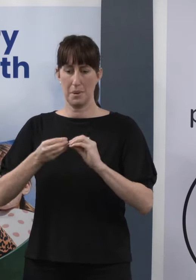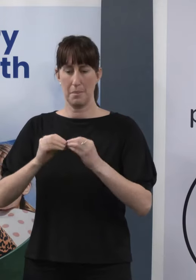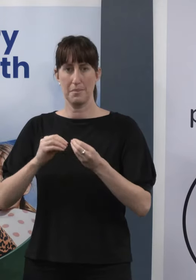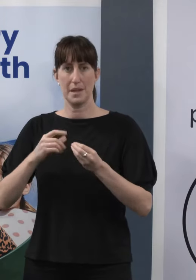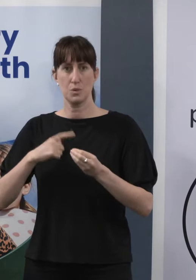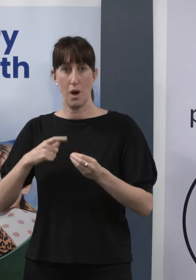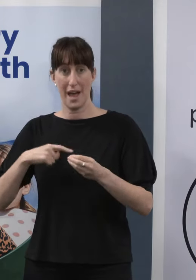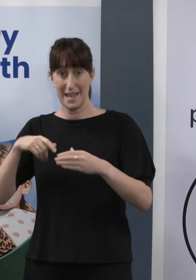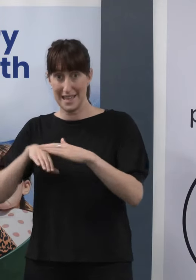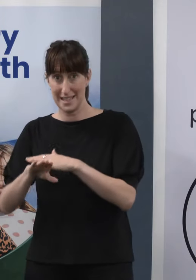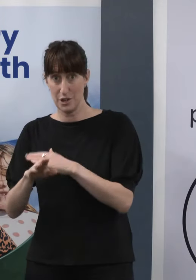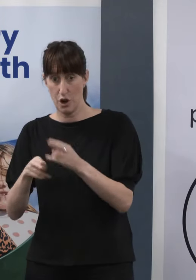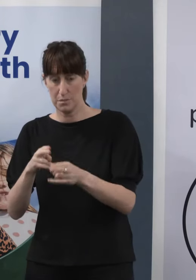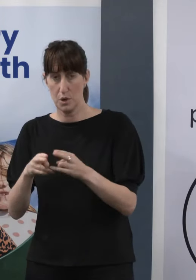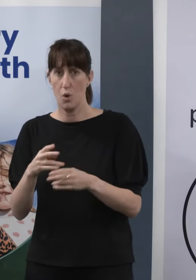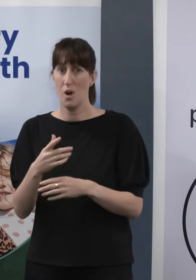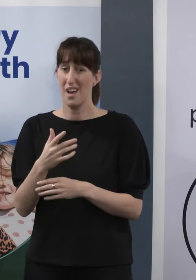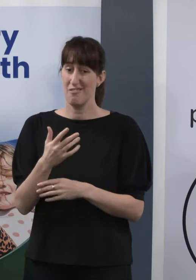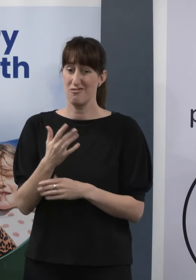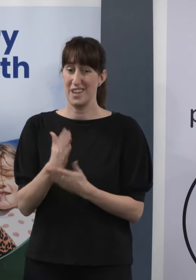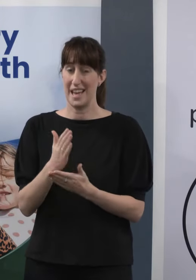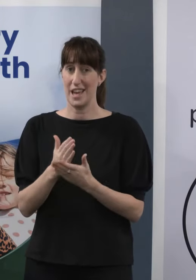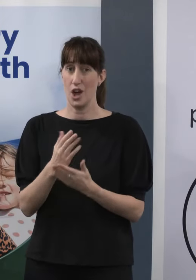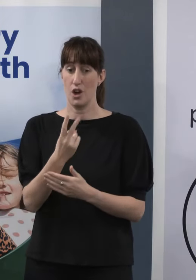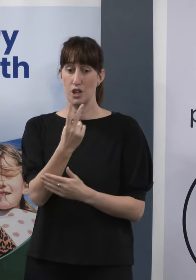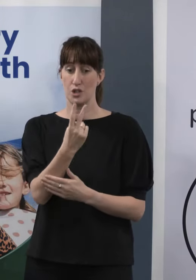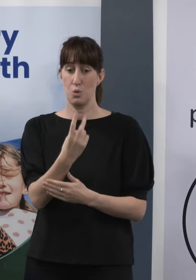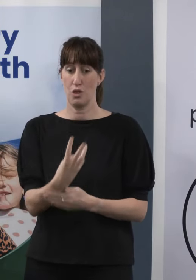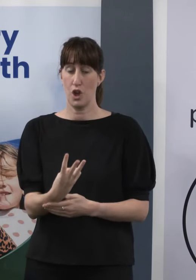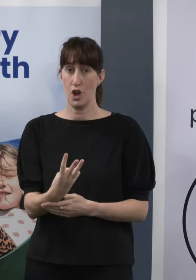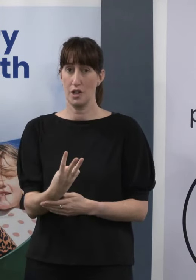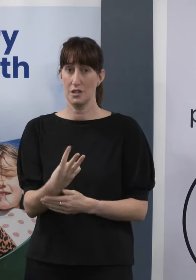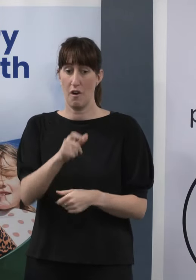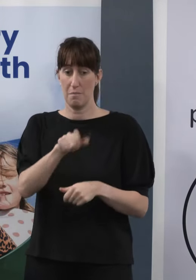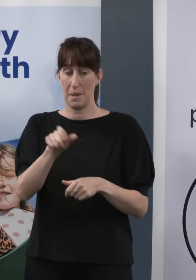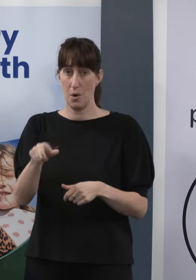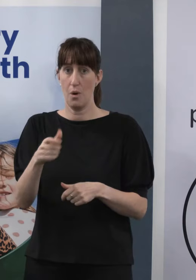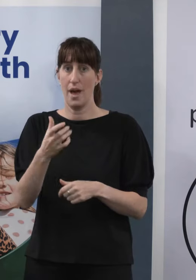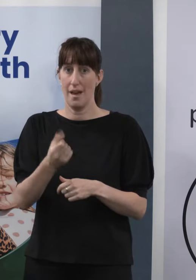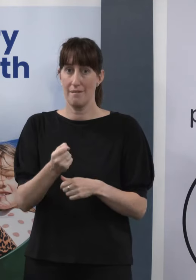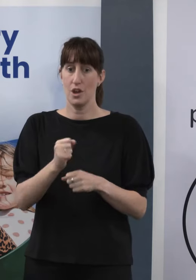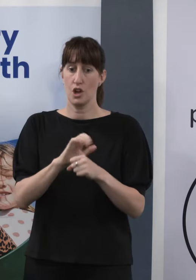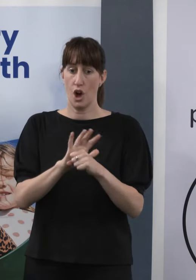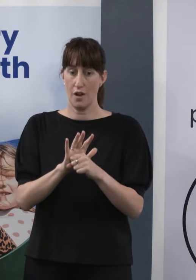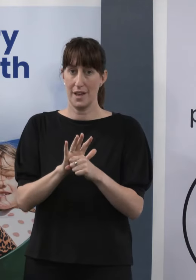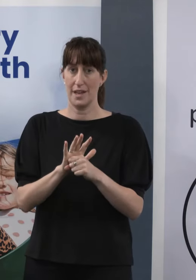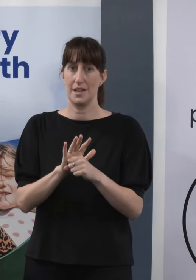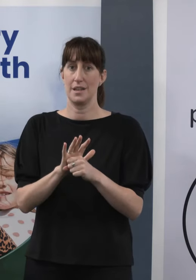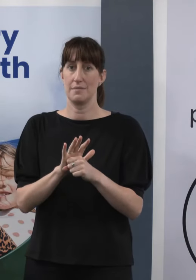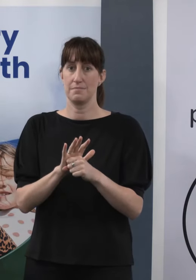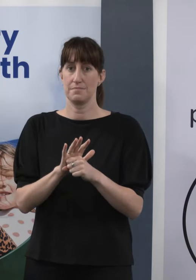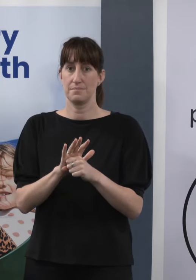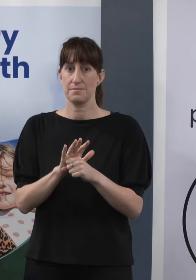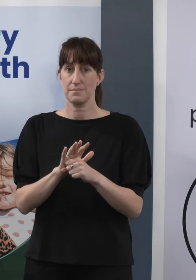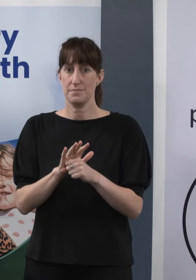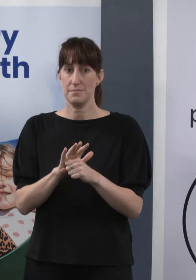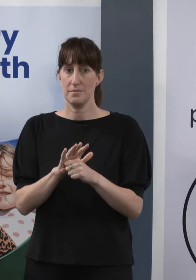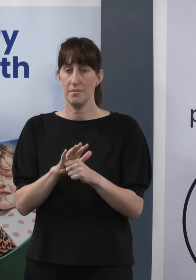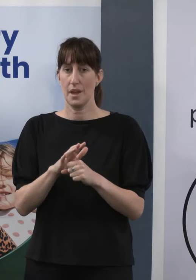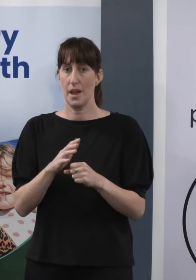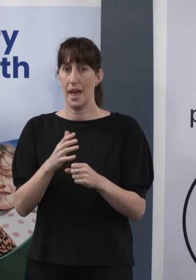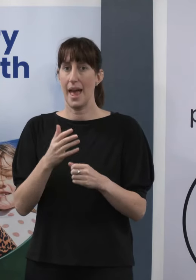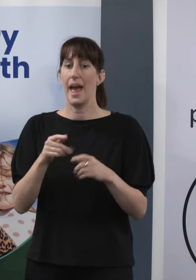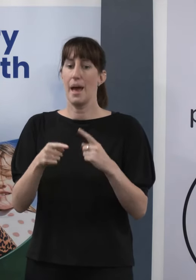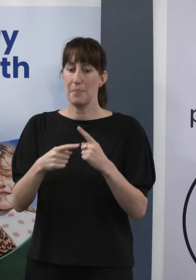that's around two thirds of cases. Whereas conversely, in about a third of cases, the reason for admission is quite a different condition,